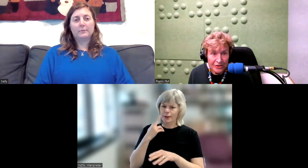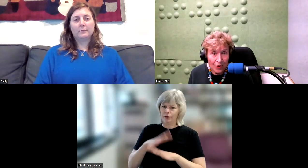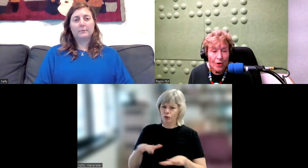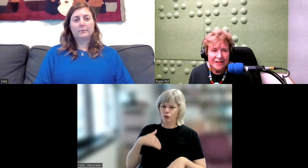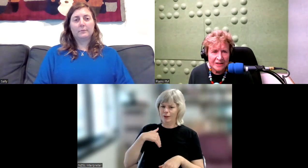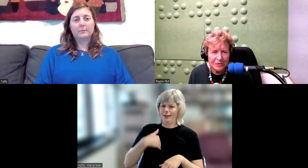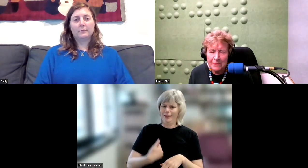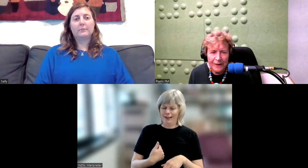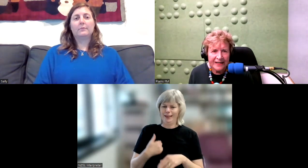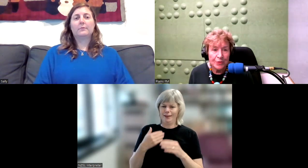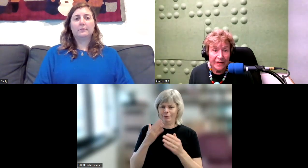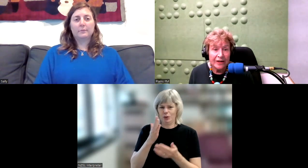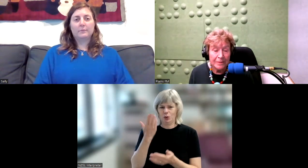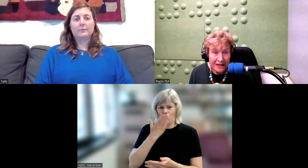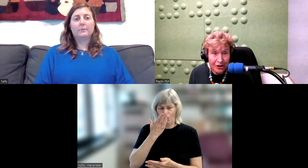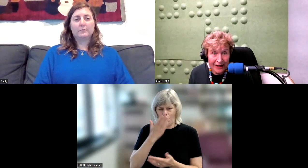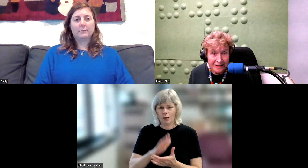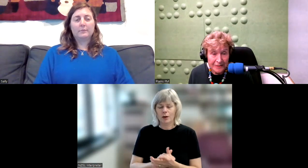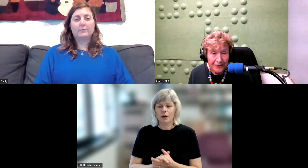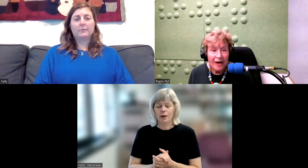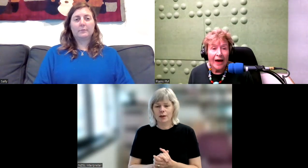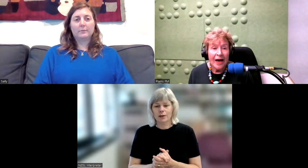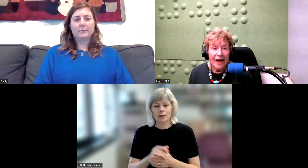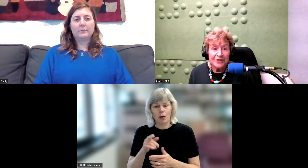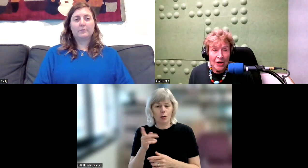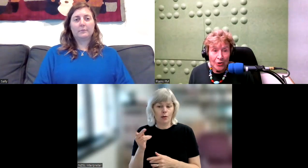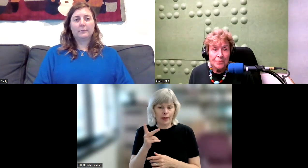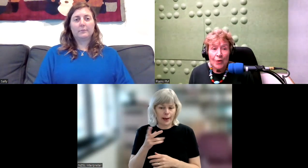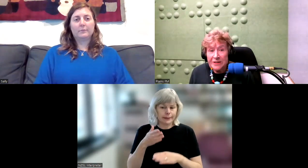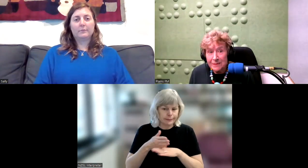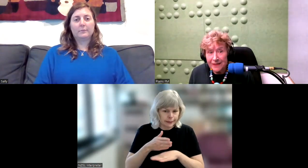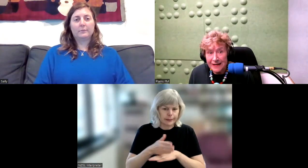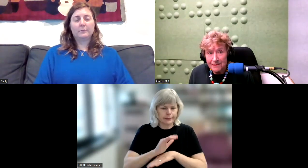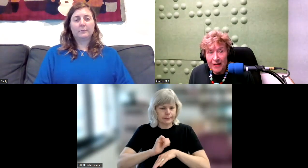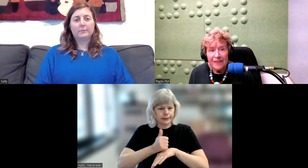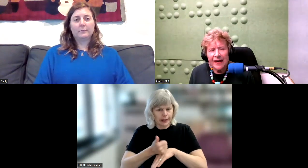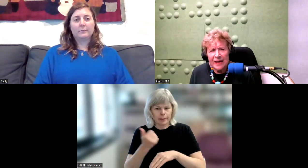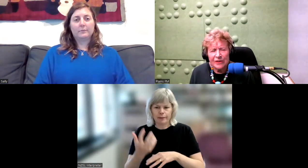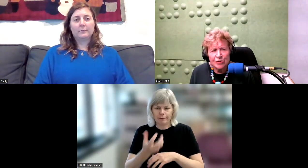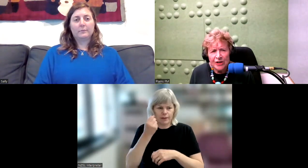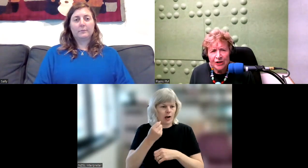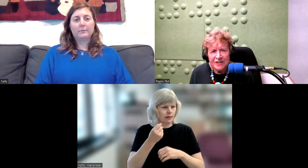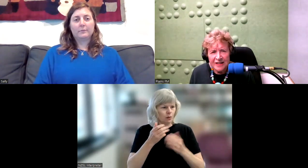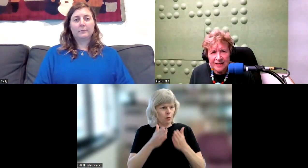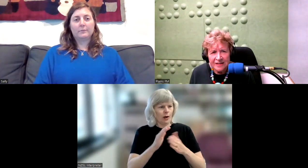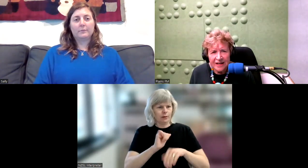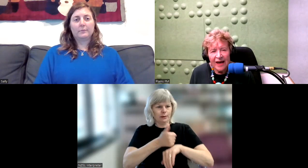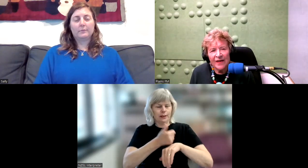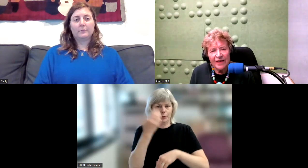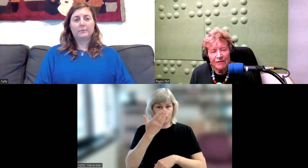or some place where they could be educated. So what happened then? They looked overseas and they